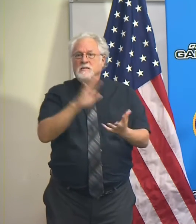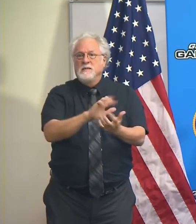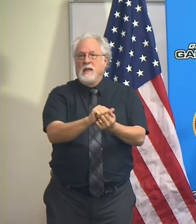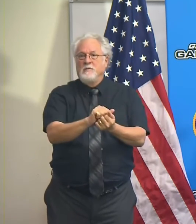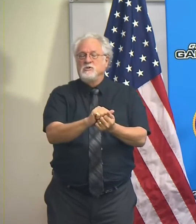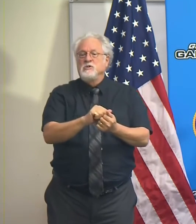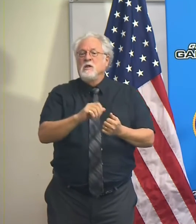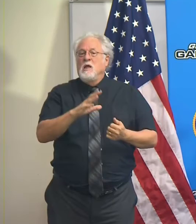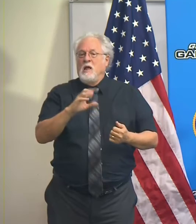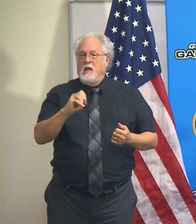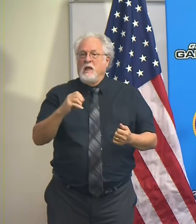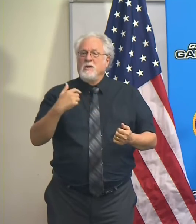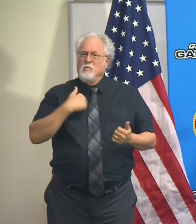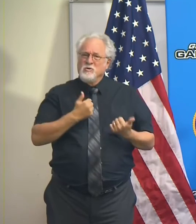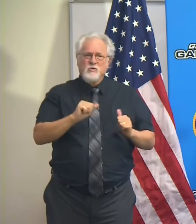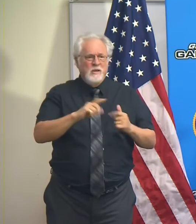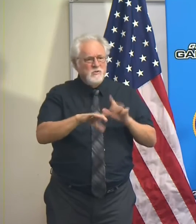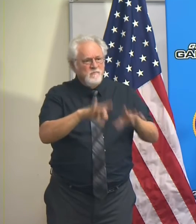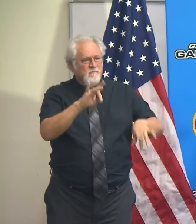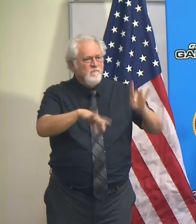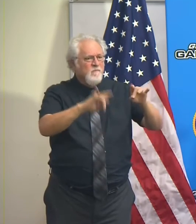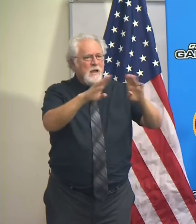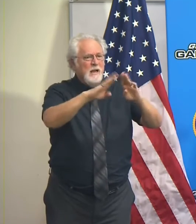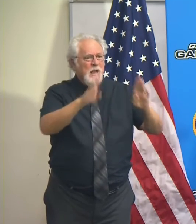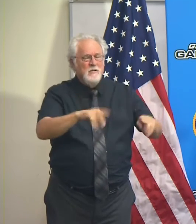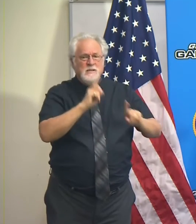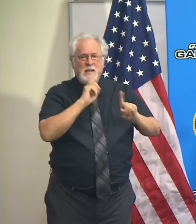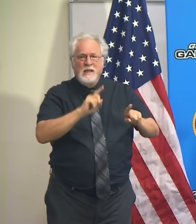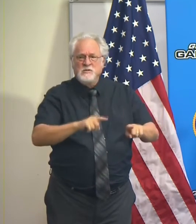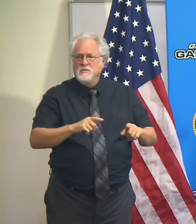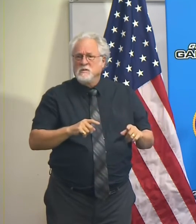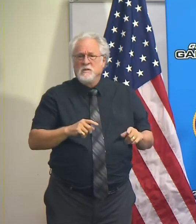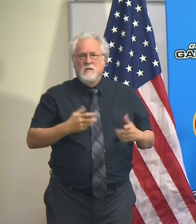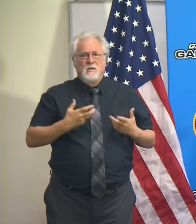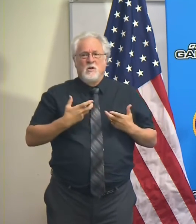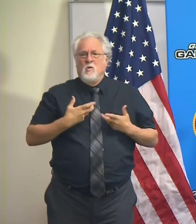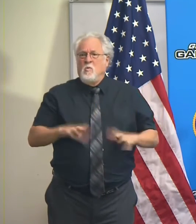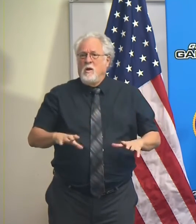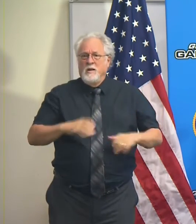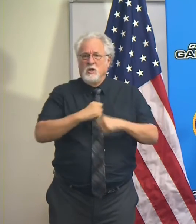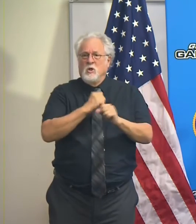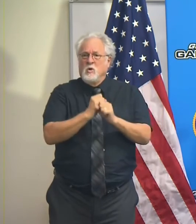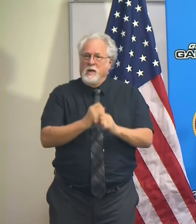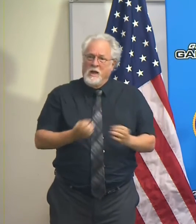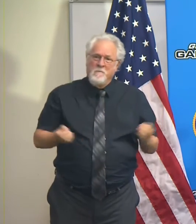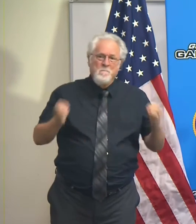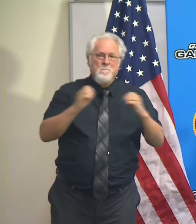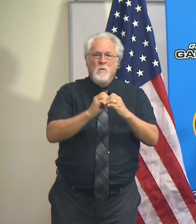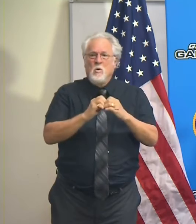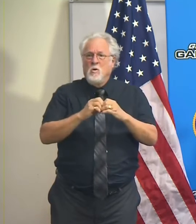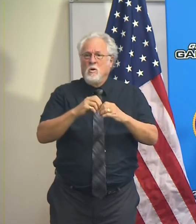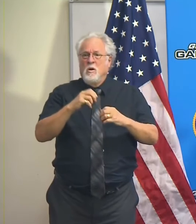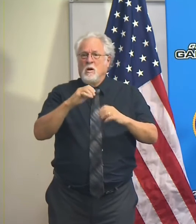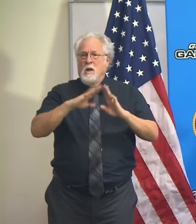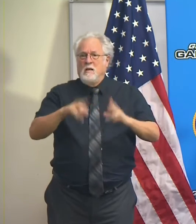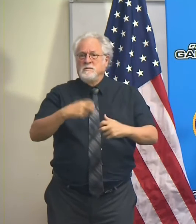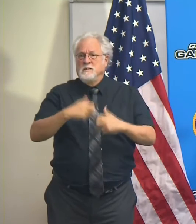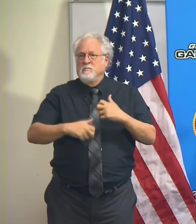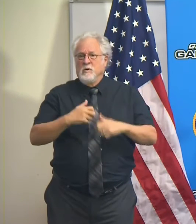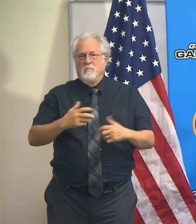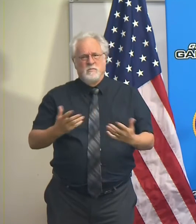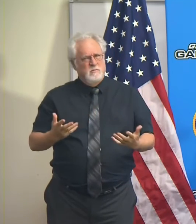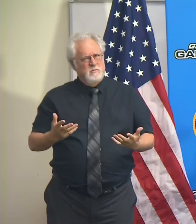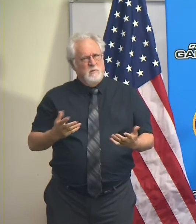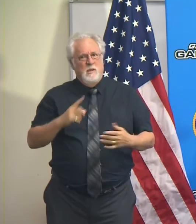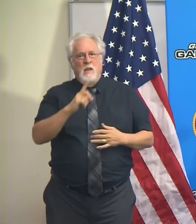damage. And so we're trying to find housing solutions. We certainly are not looking to create more housing problems. And so